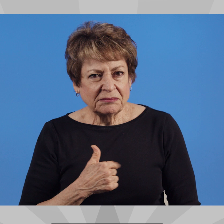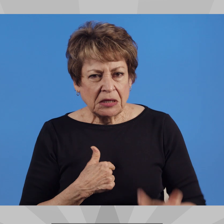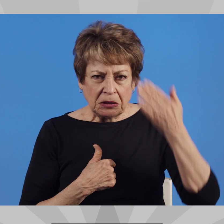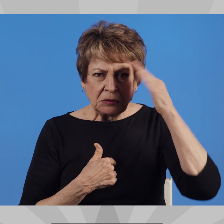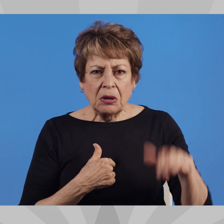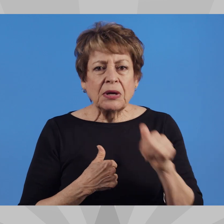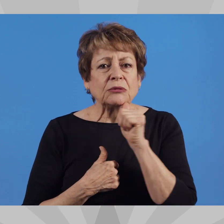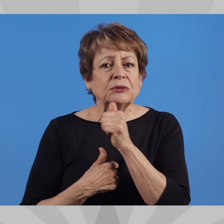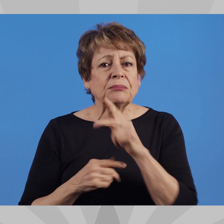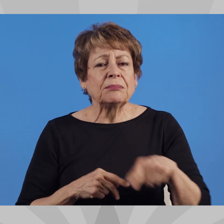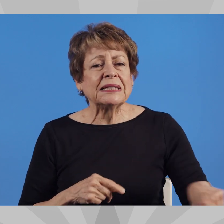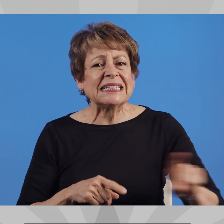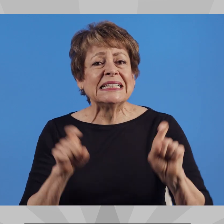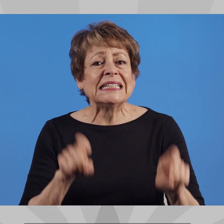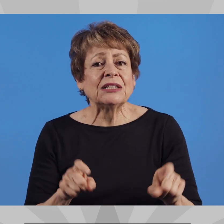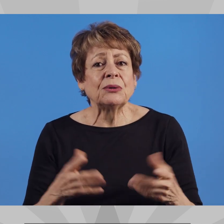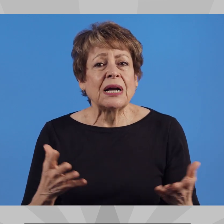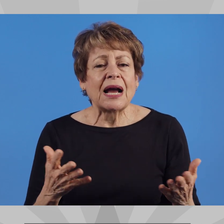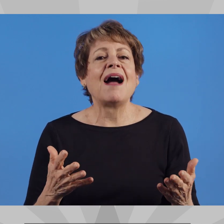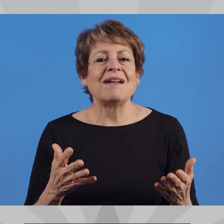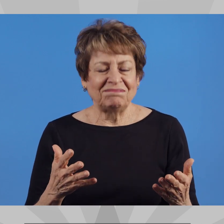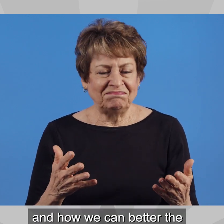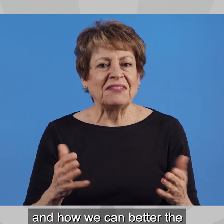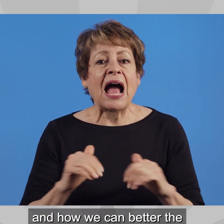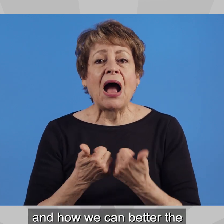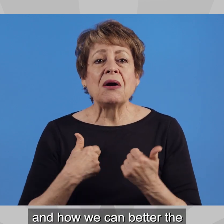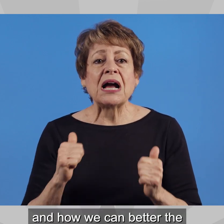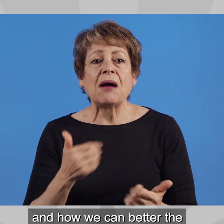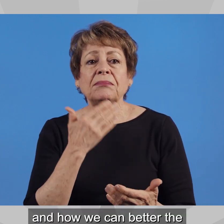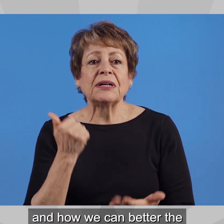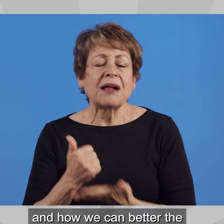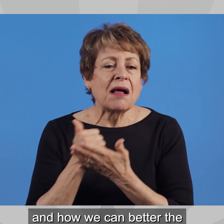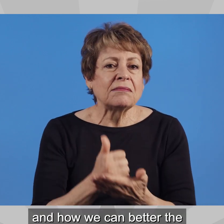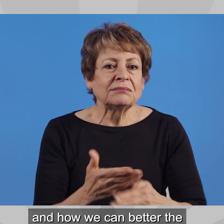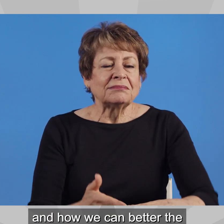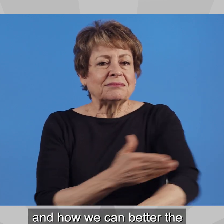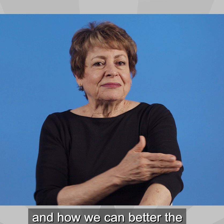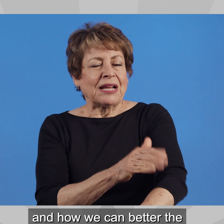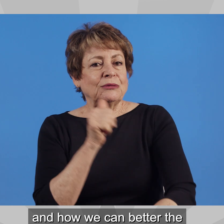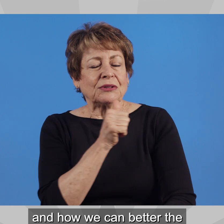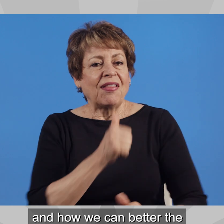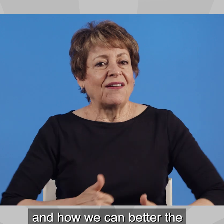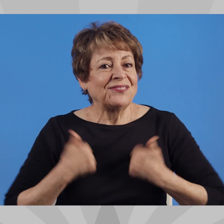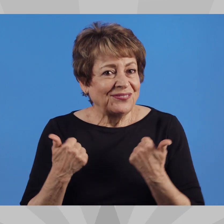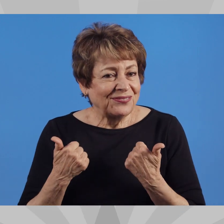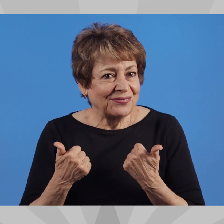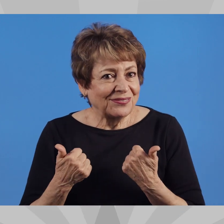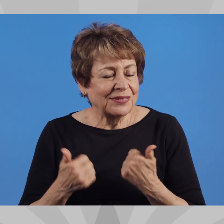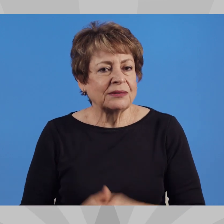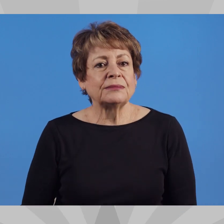businessman. I know what Arizonans need and how we can better the lives of all Arizonans.